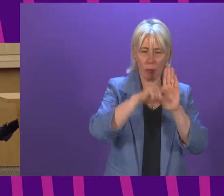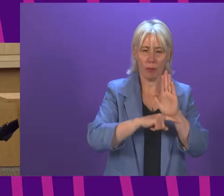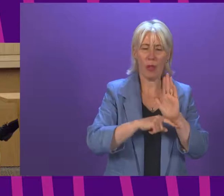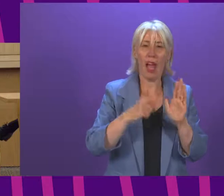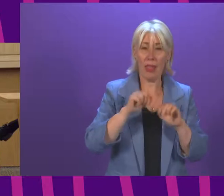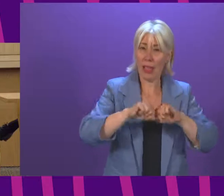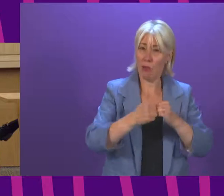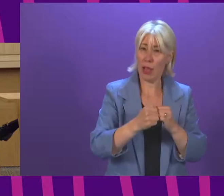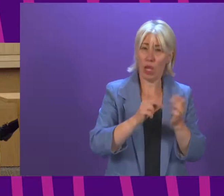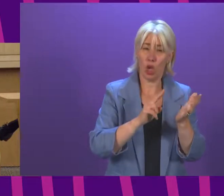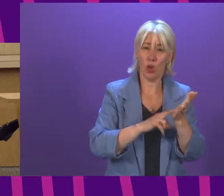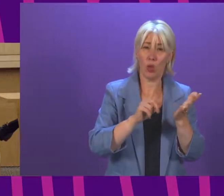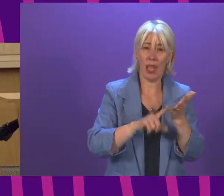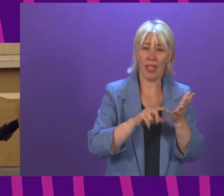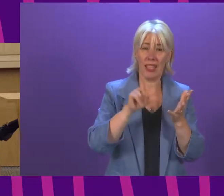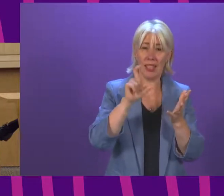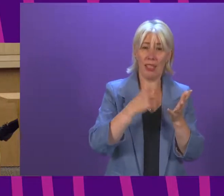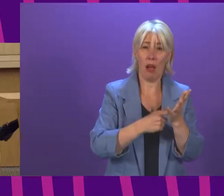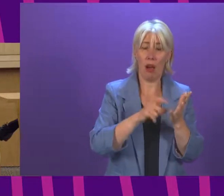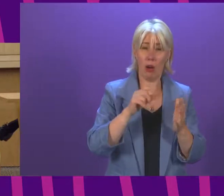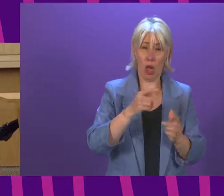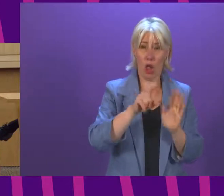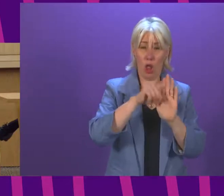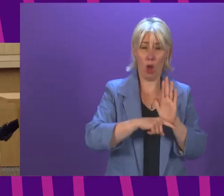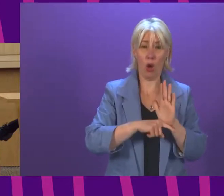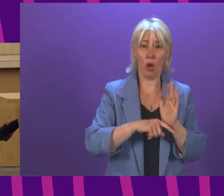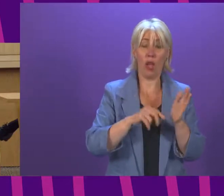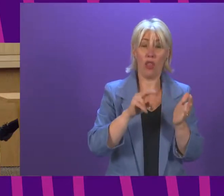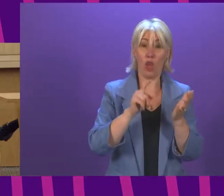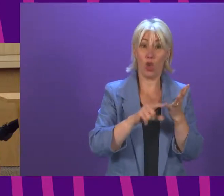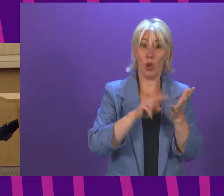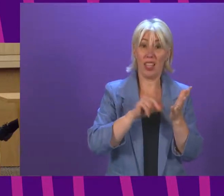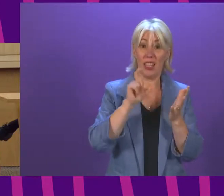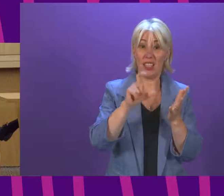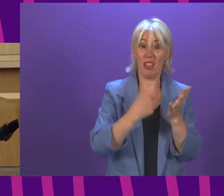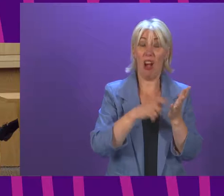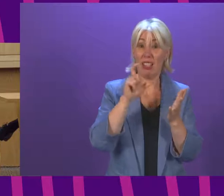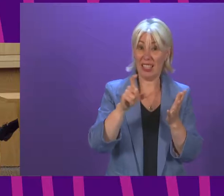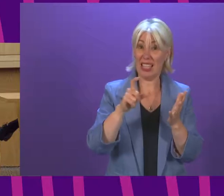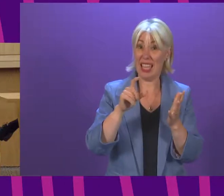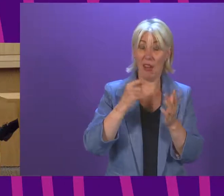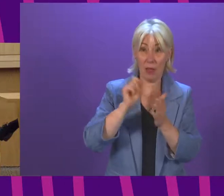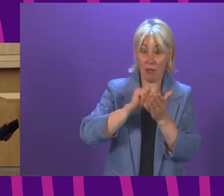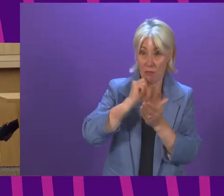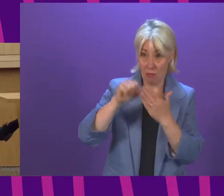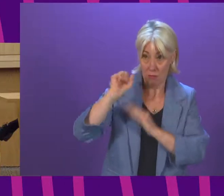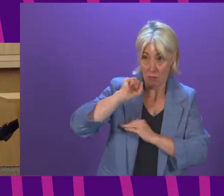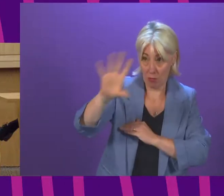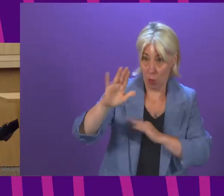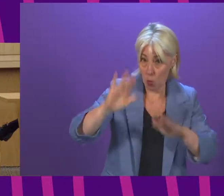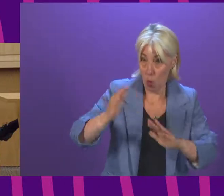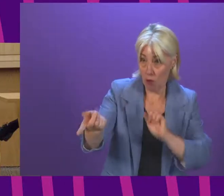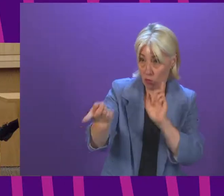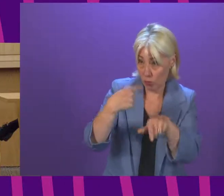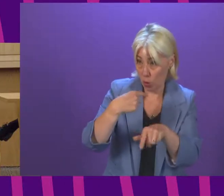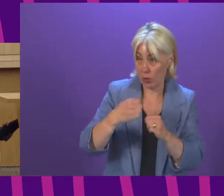UNCRC law and creates an equality in it. I have written to the UNCRC and await their response. I have to say I have witnessed the deterioration